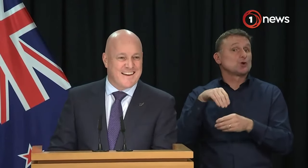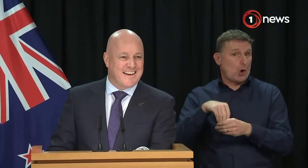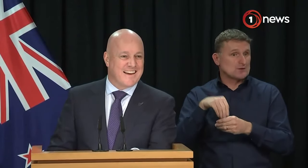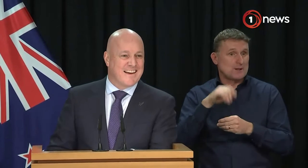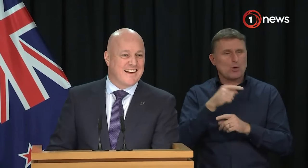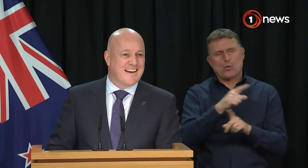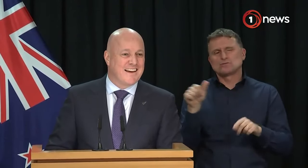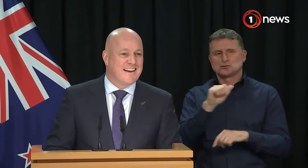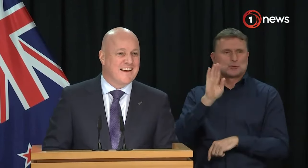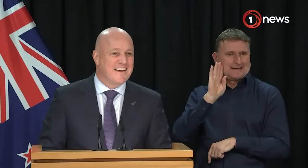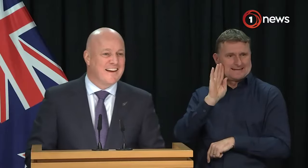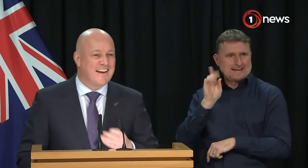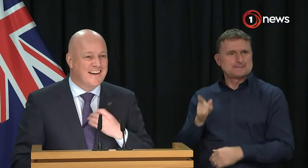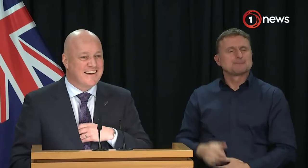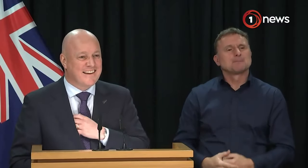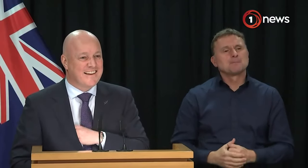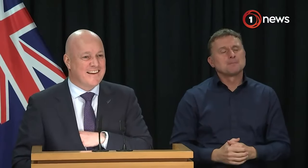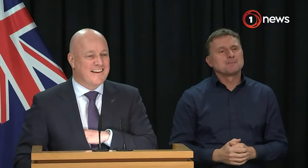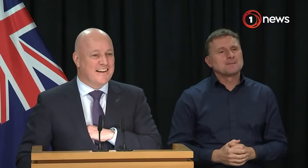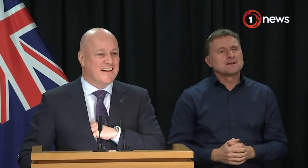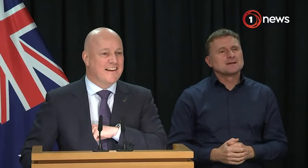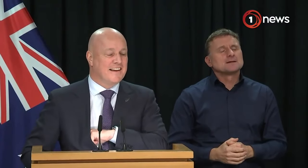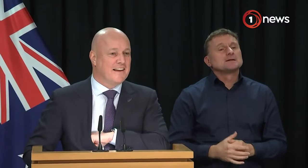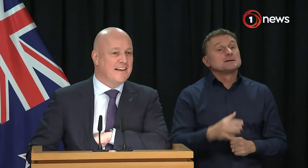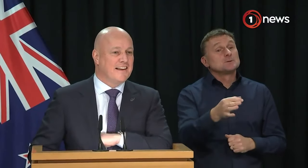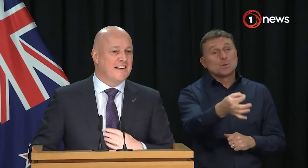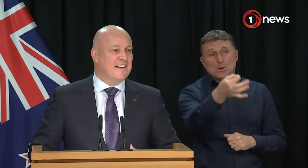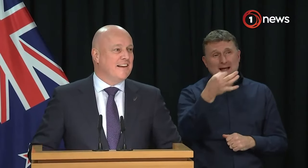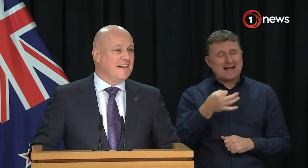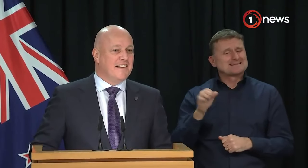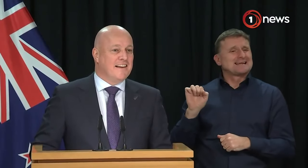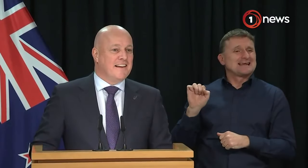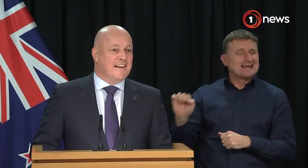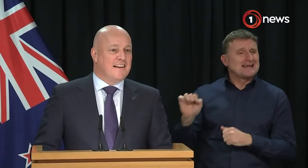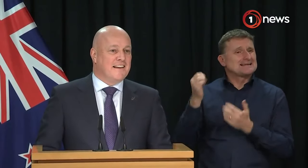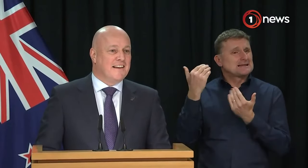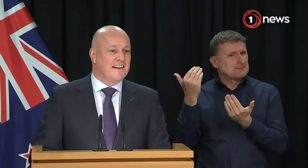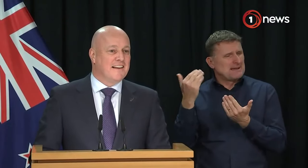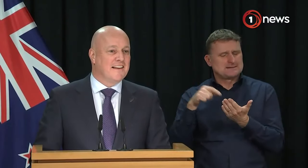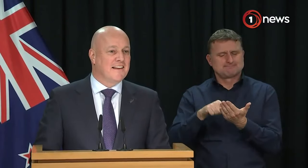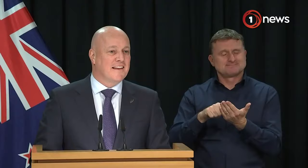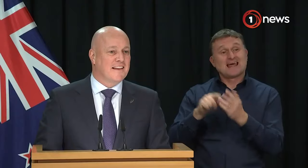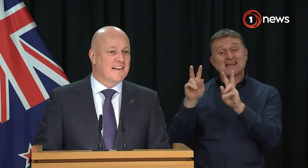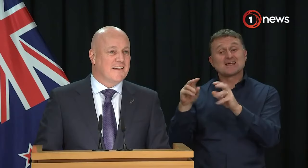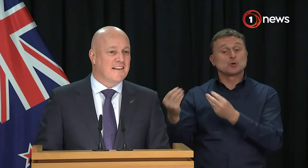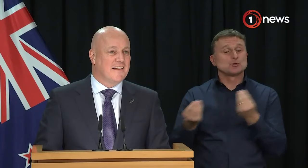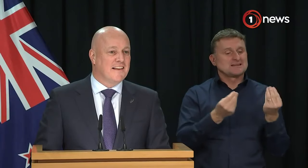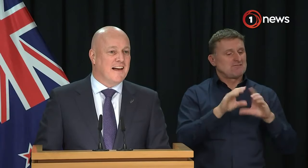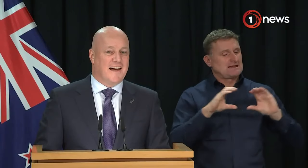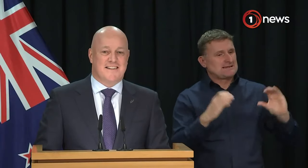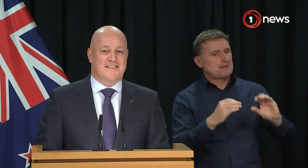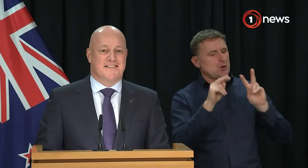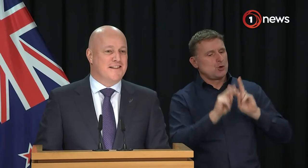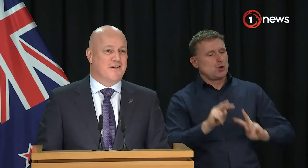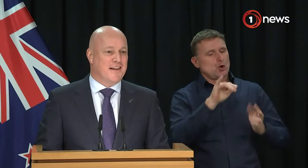positioning in his speech, is the positioning on issues, has that gone through Cabinet? Has that been ingrained?